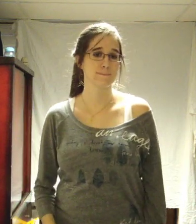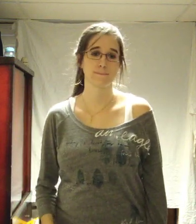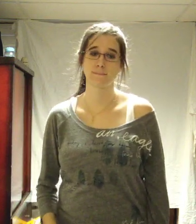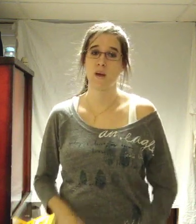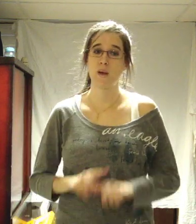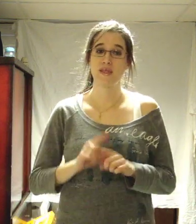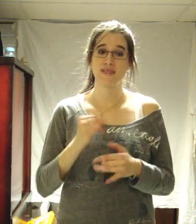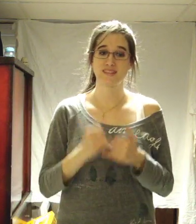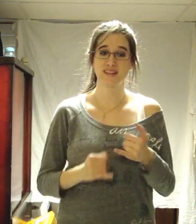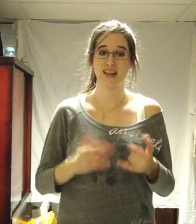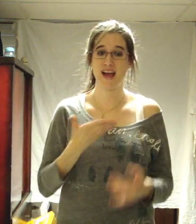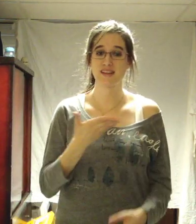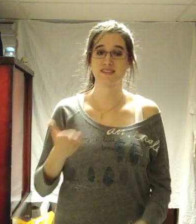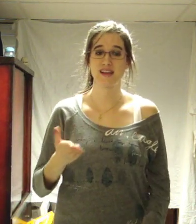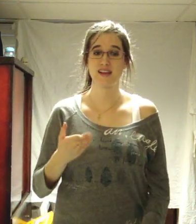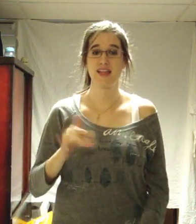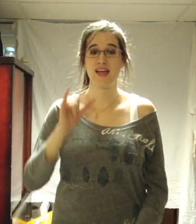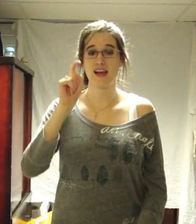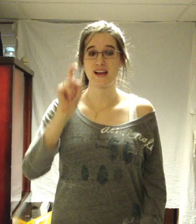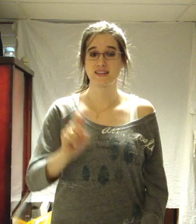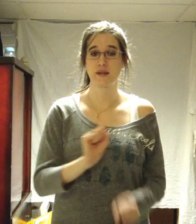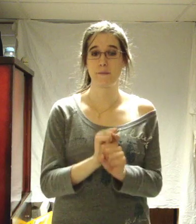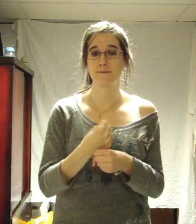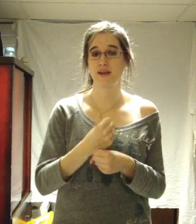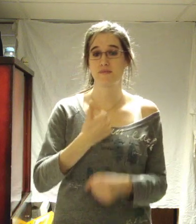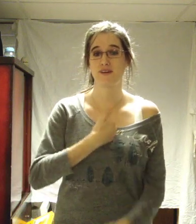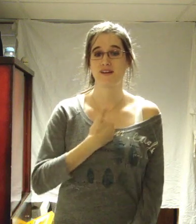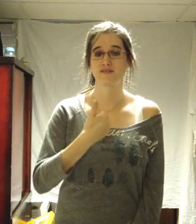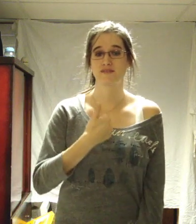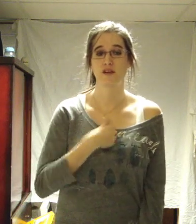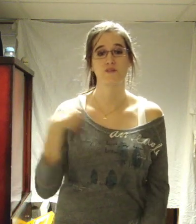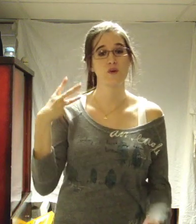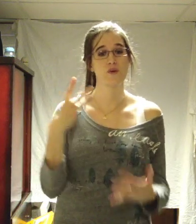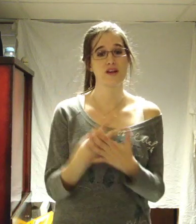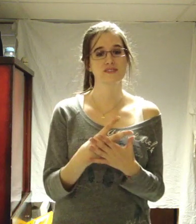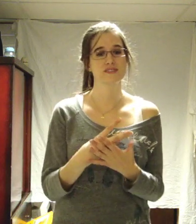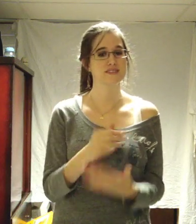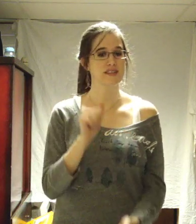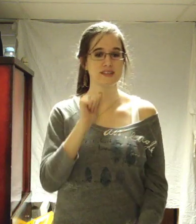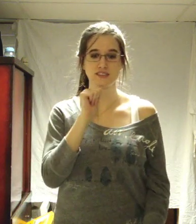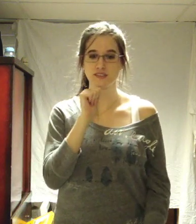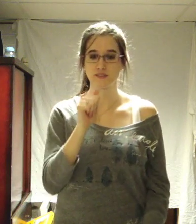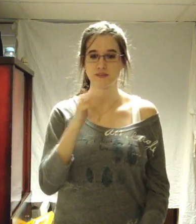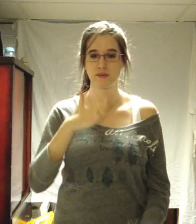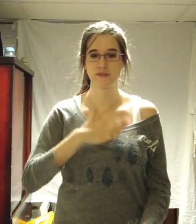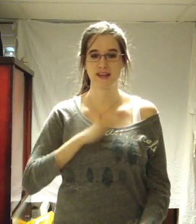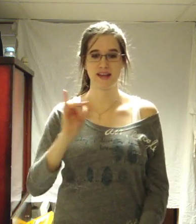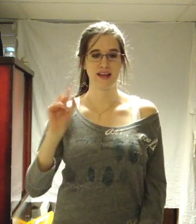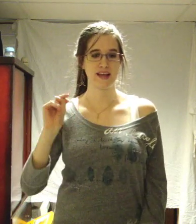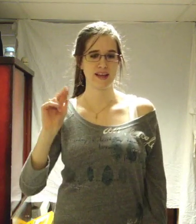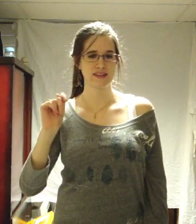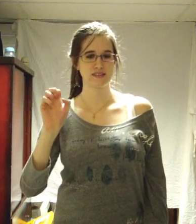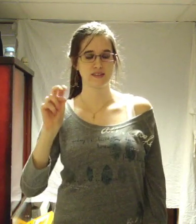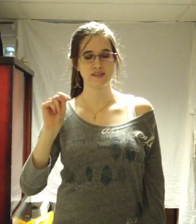It's the last thing that I need to make myself see well that ain't my intention